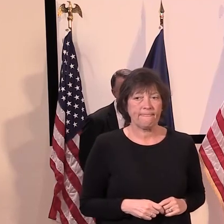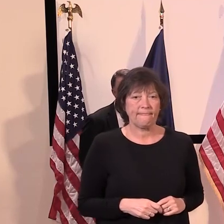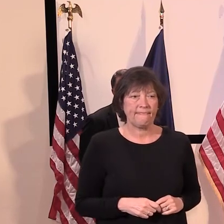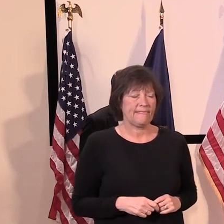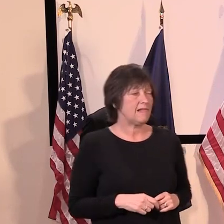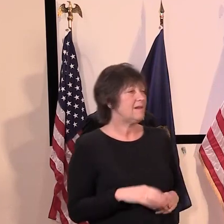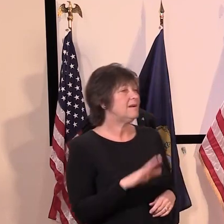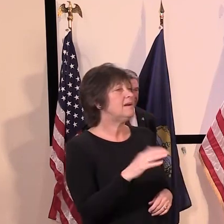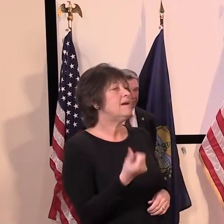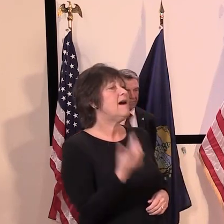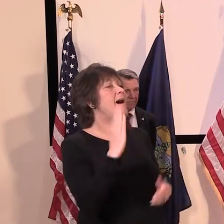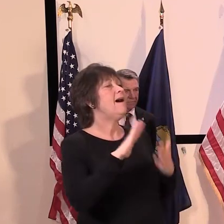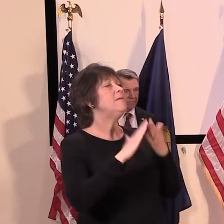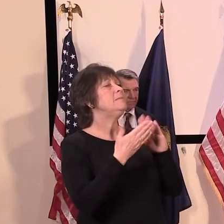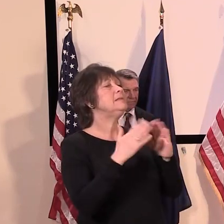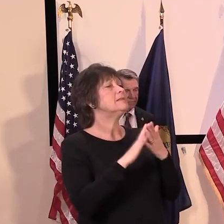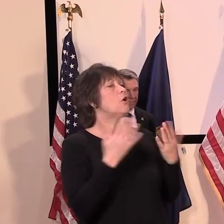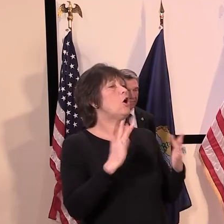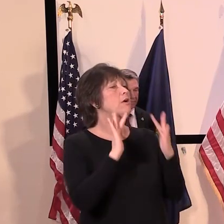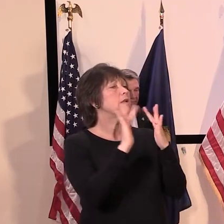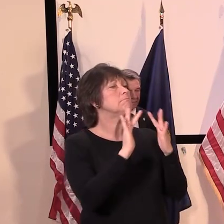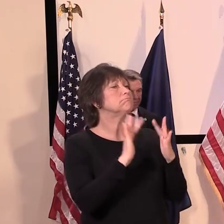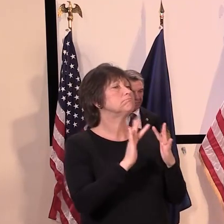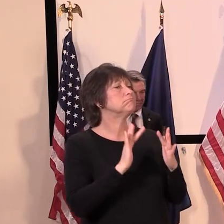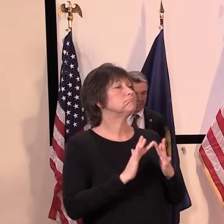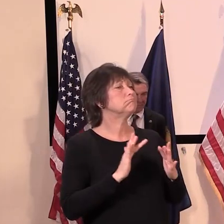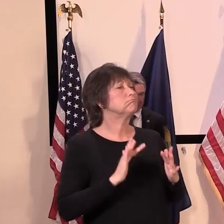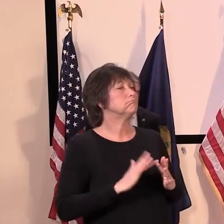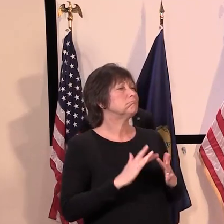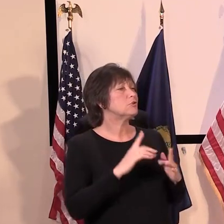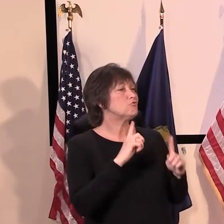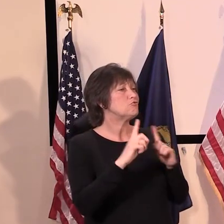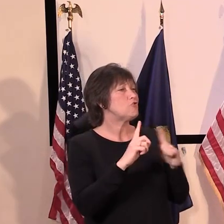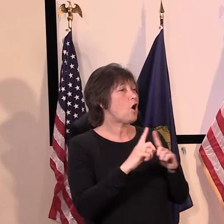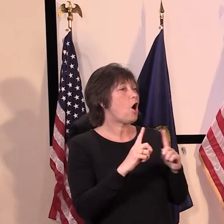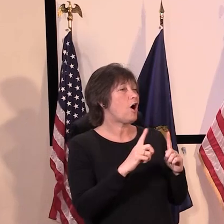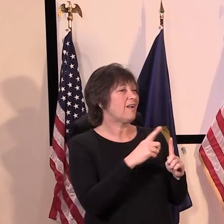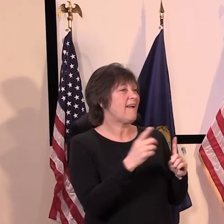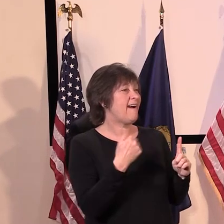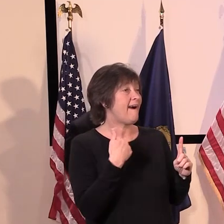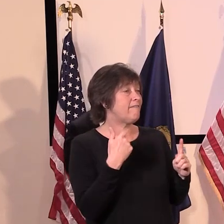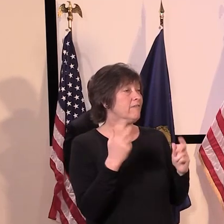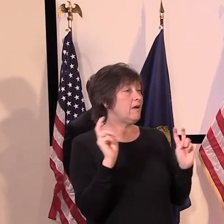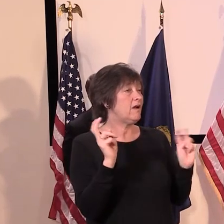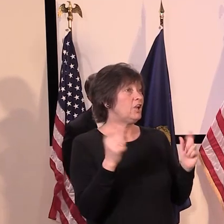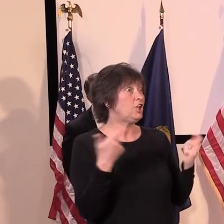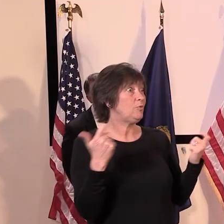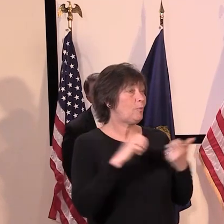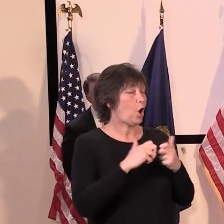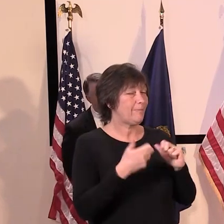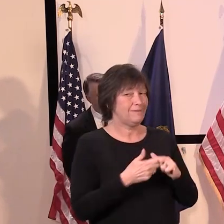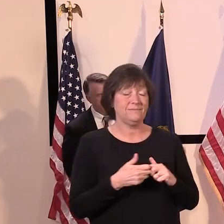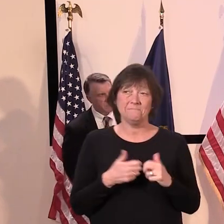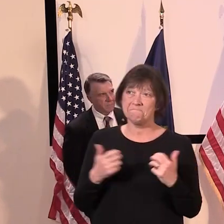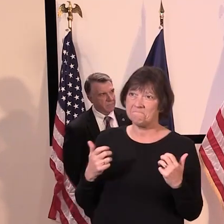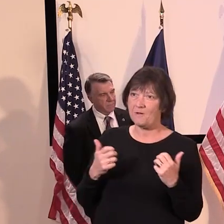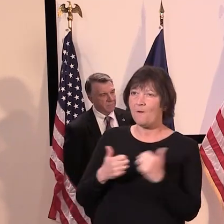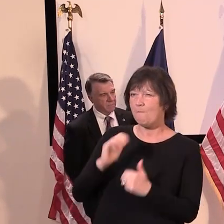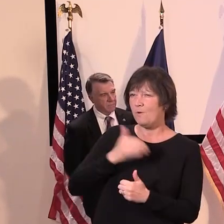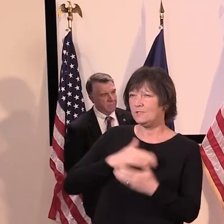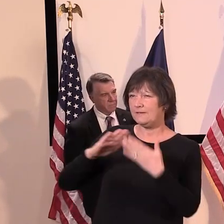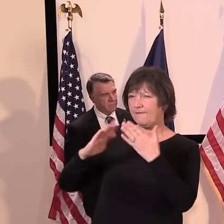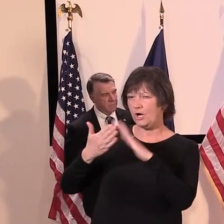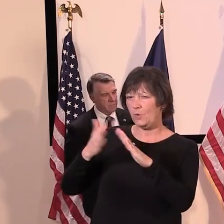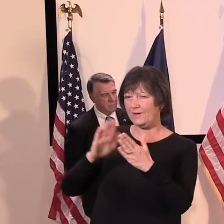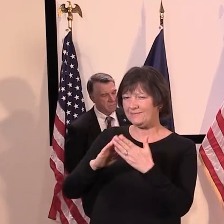Well, how many towns have you reached out to then that have a huge problem? So most of the towns that we've reached out to have